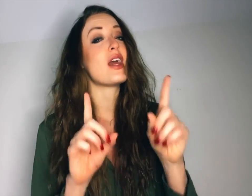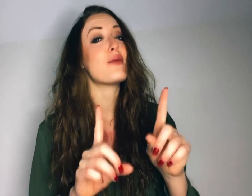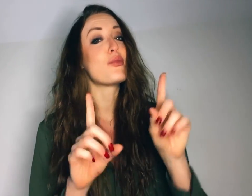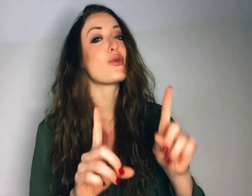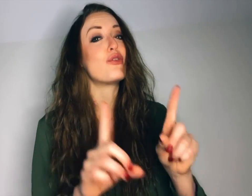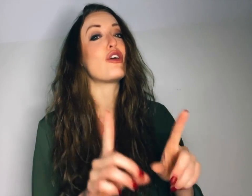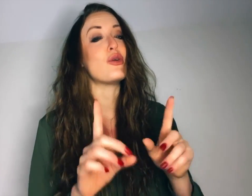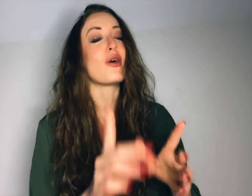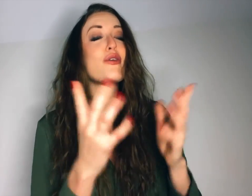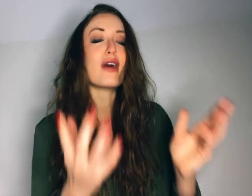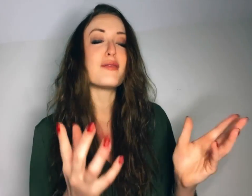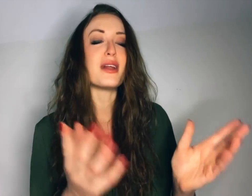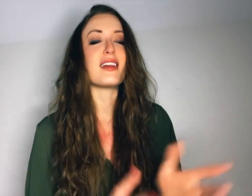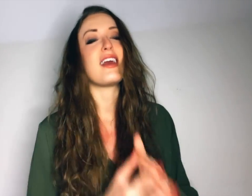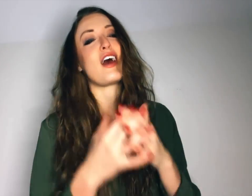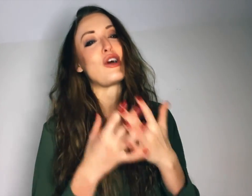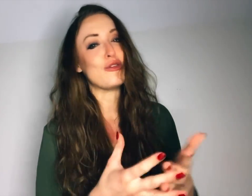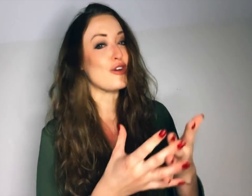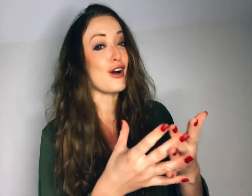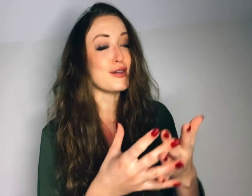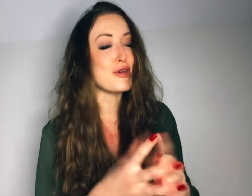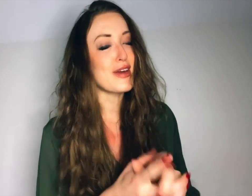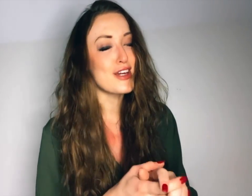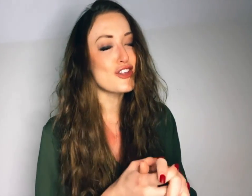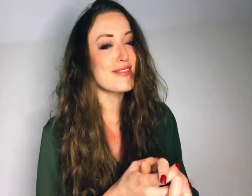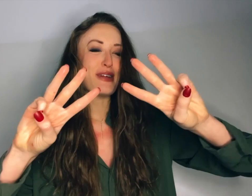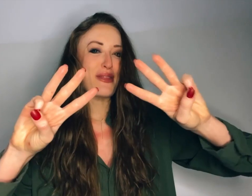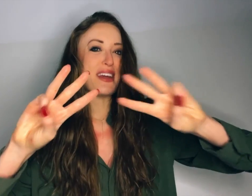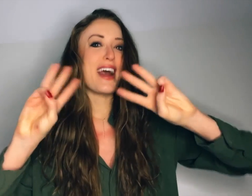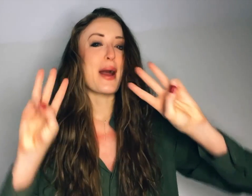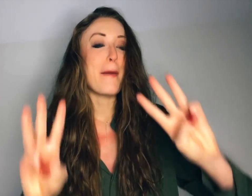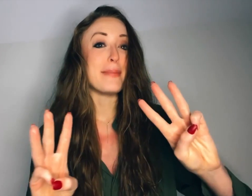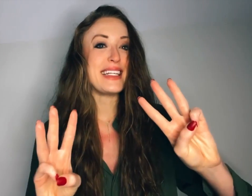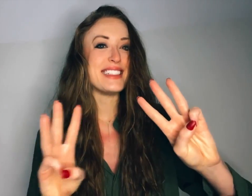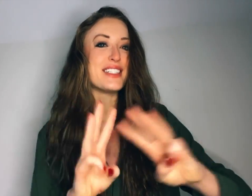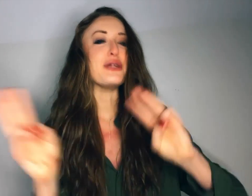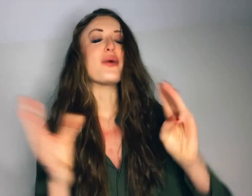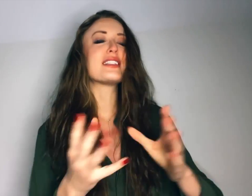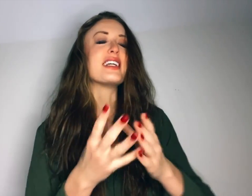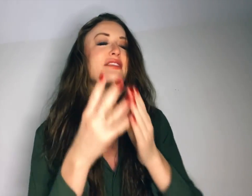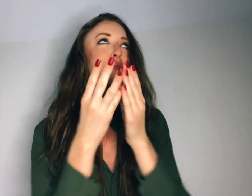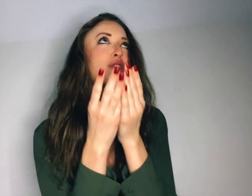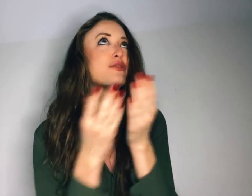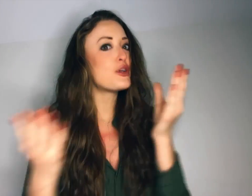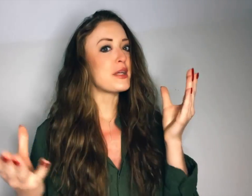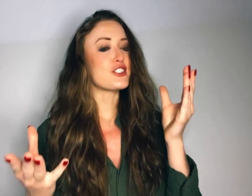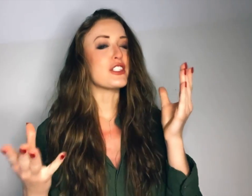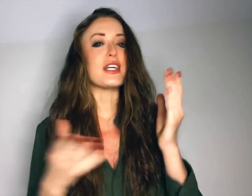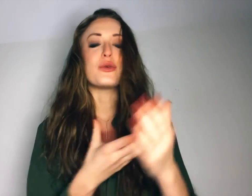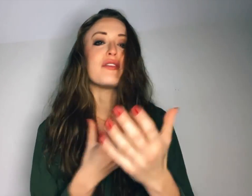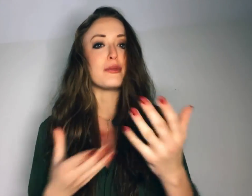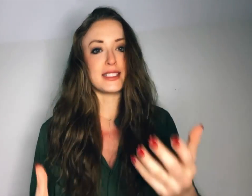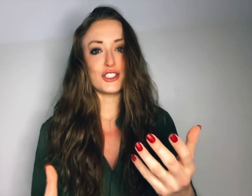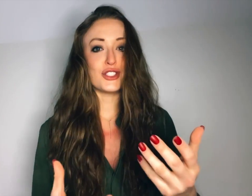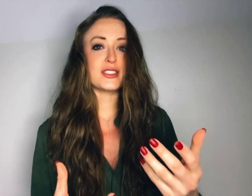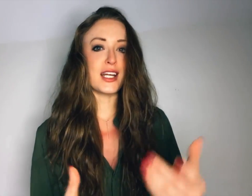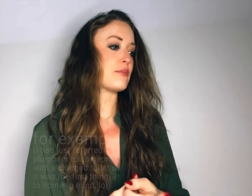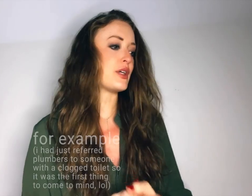improve your credibility and overall communication. Number three, complete. You want to give someone the full picture in whatever message you're sending. But